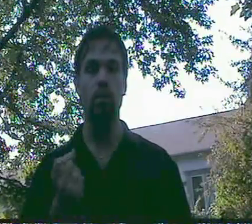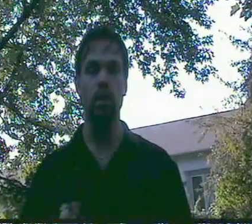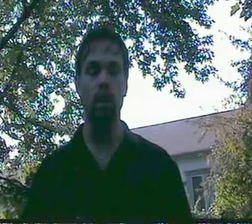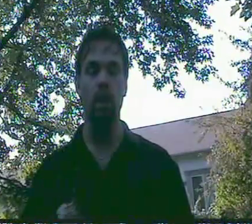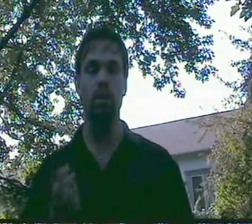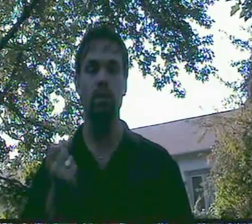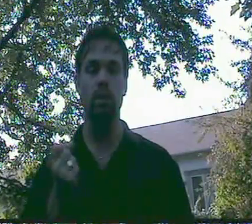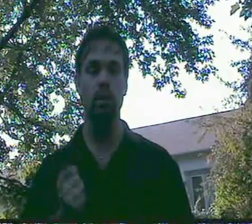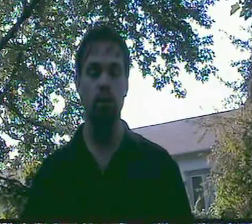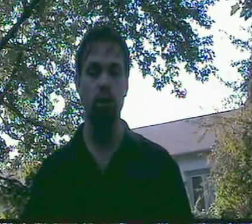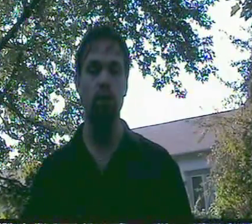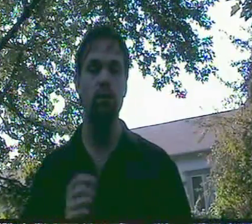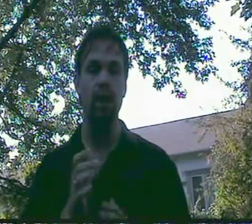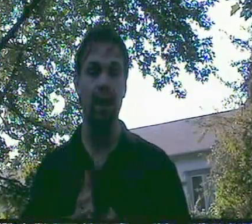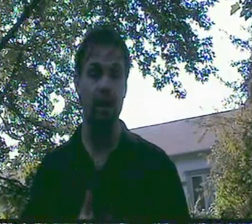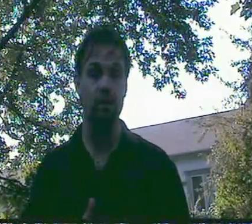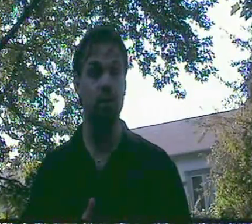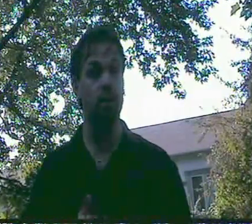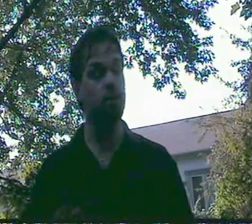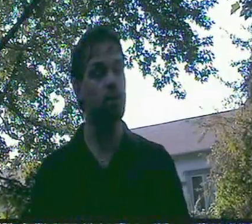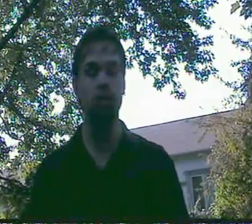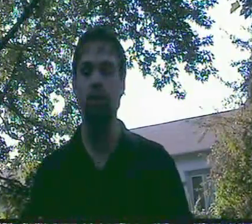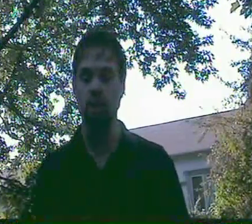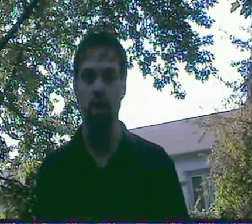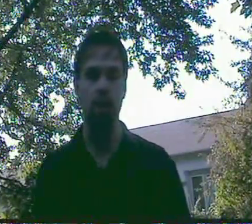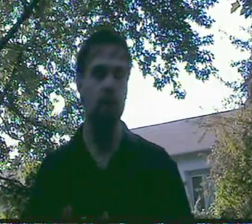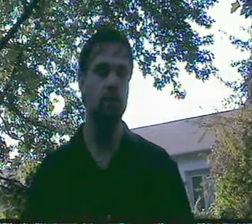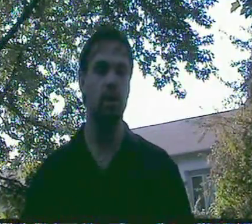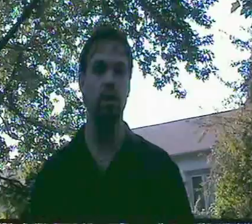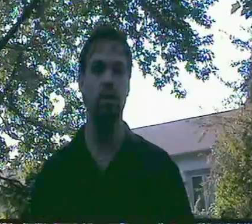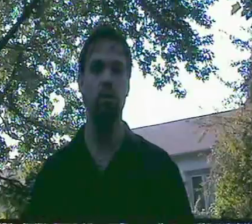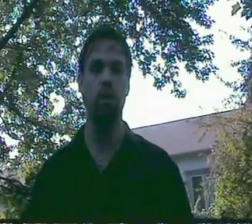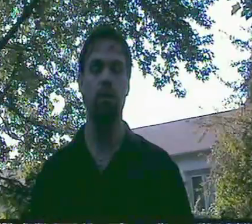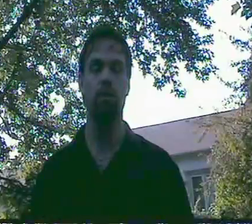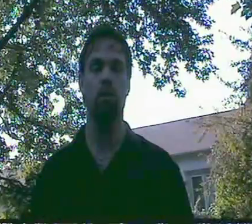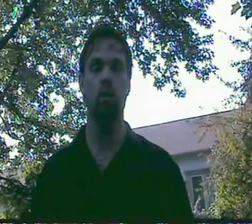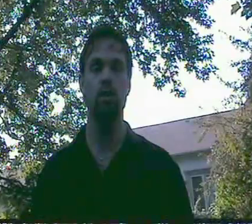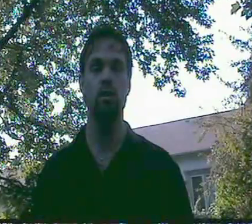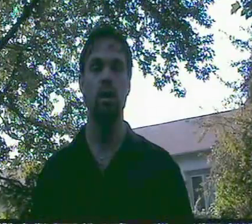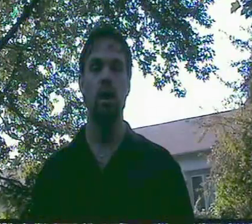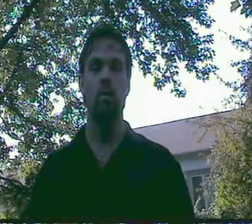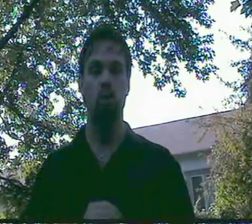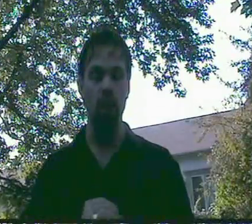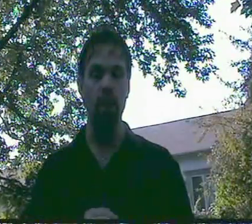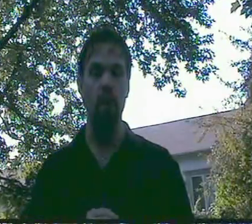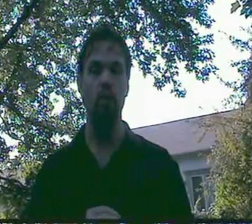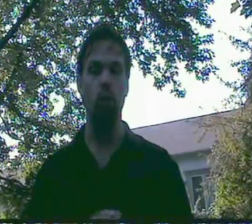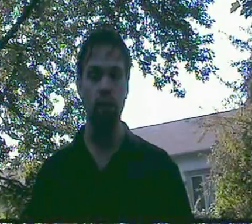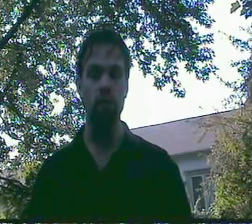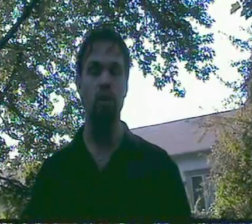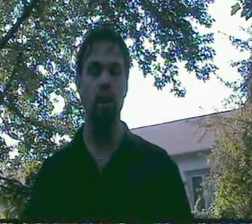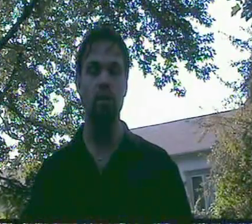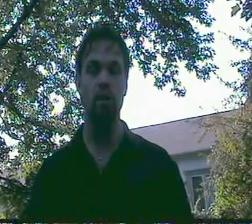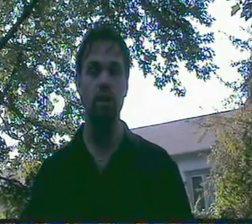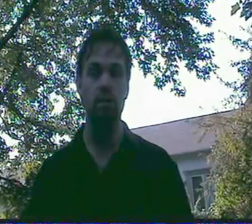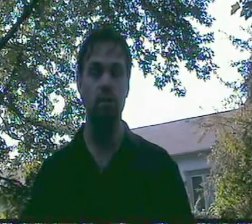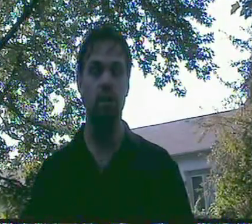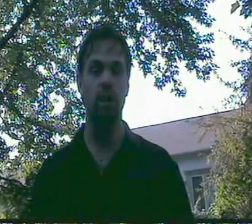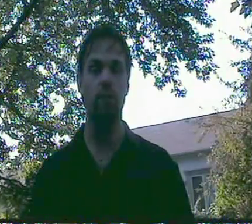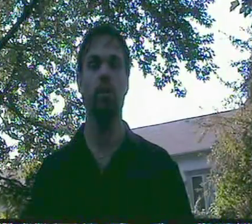belong to the learners and action takers. Learning is not enough. Action taking is a part of this equation. But right now, the greatest change in history is happening